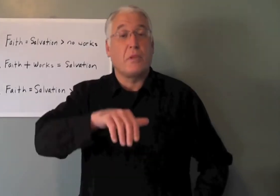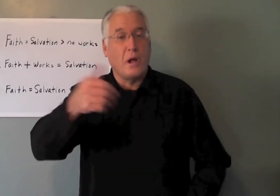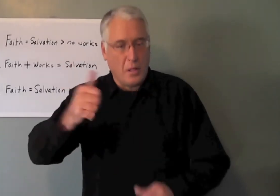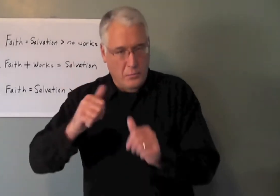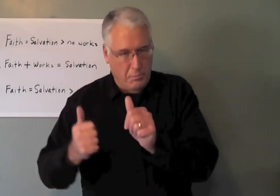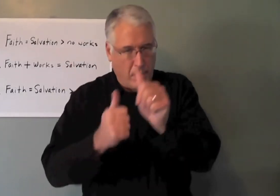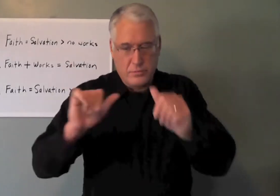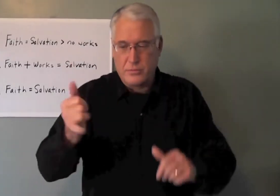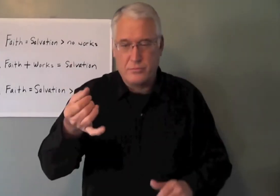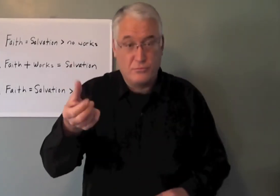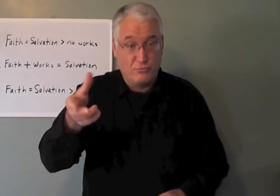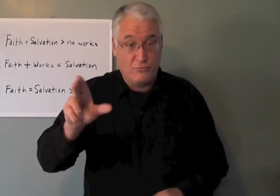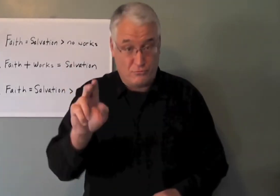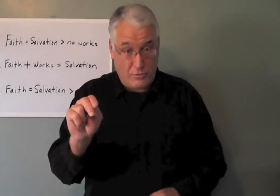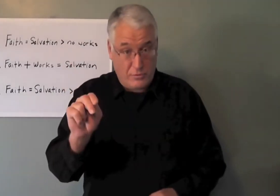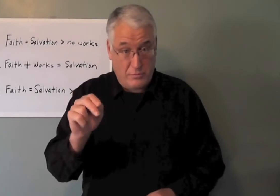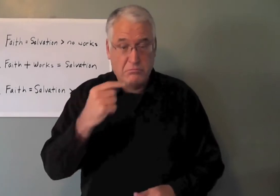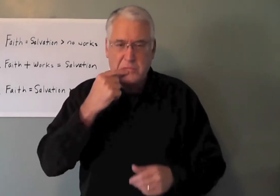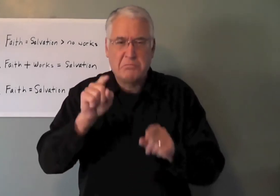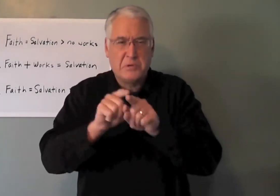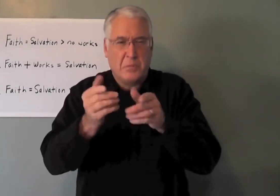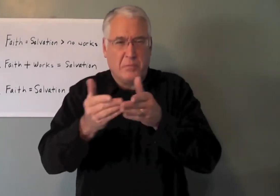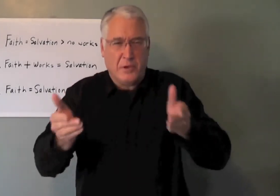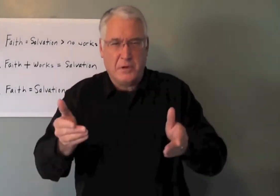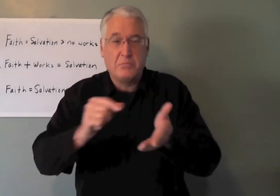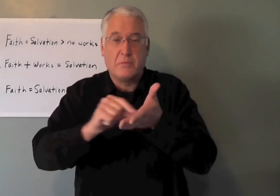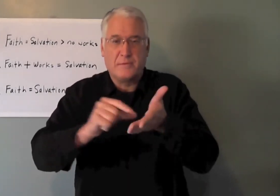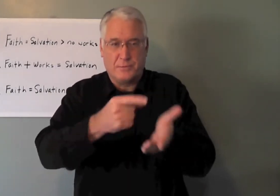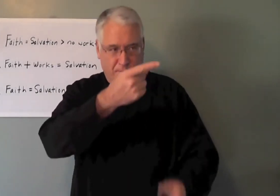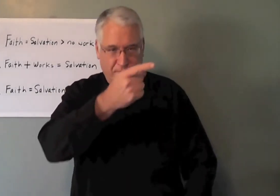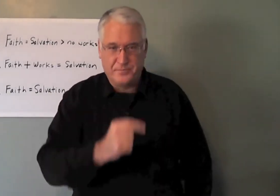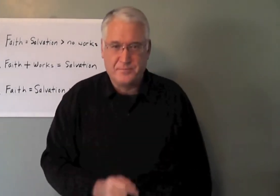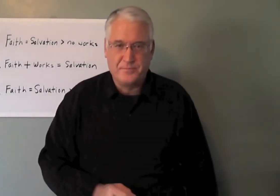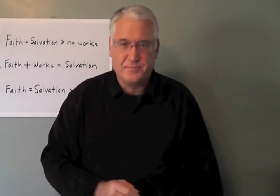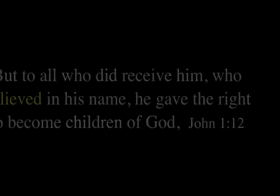Another apostle, John, he's saying the same thing. Let's look.